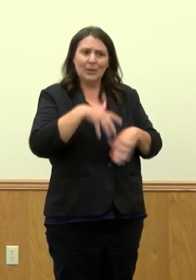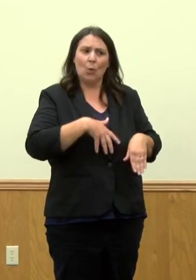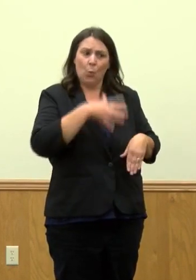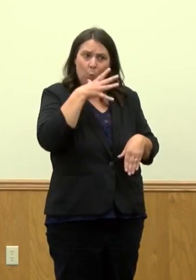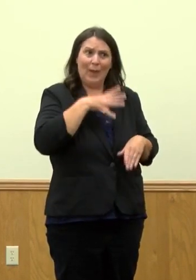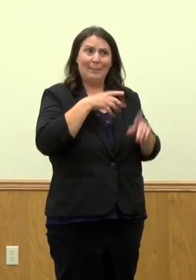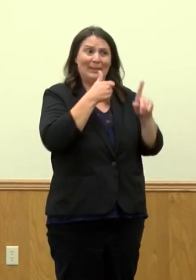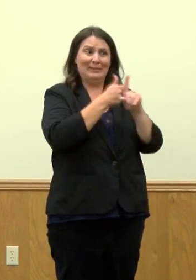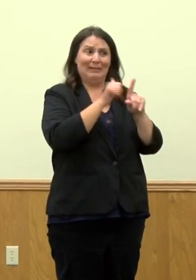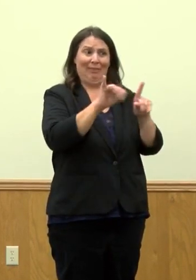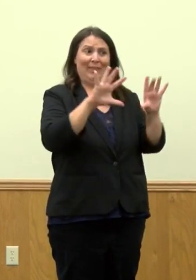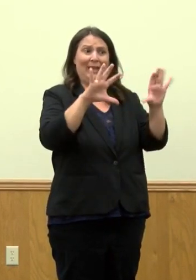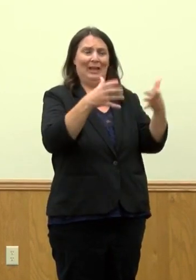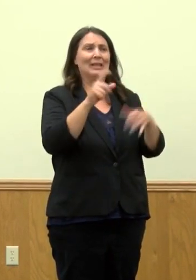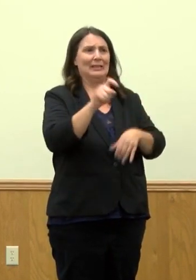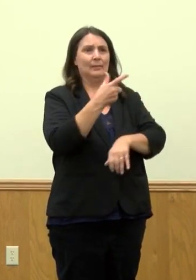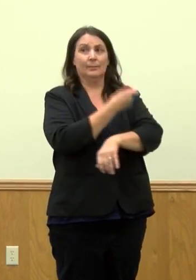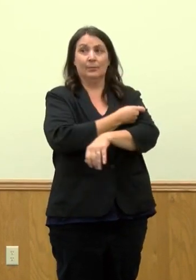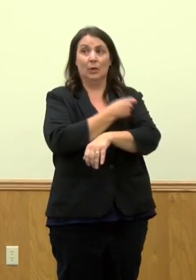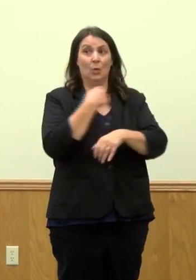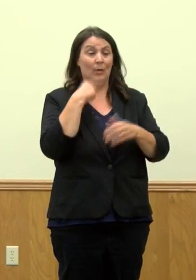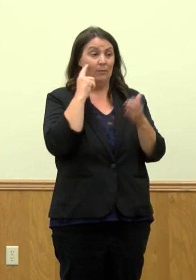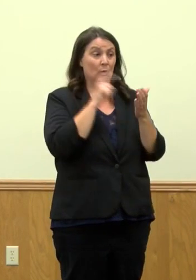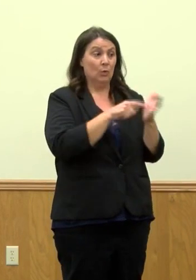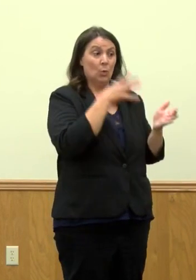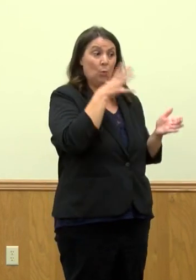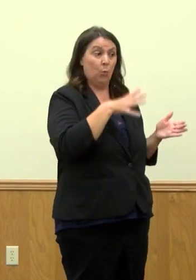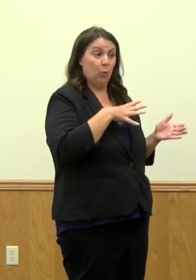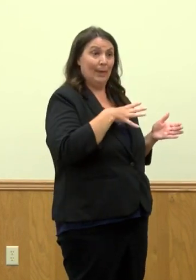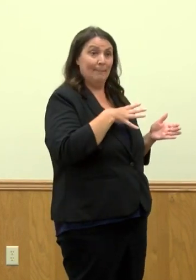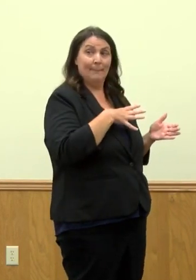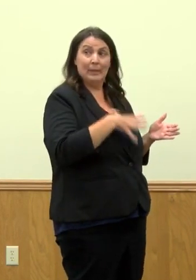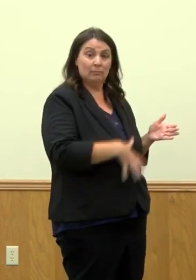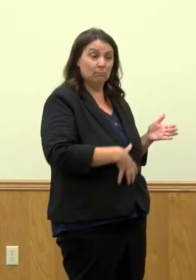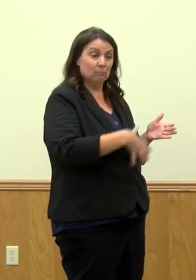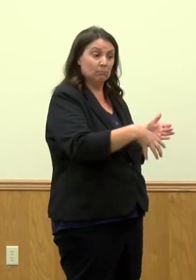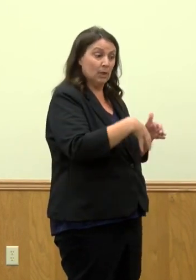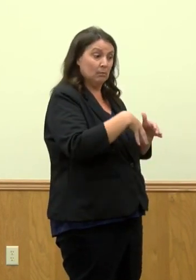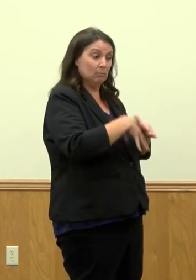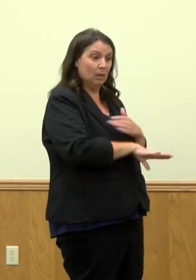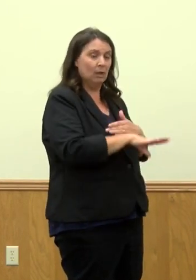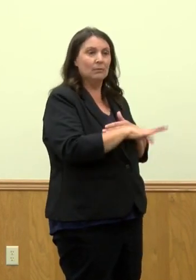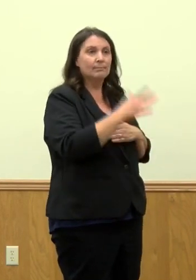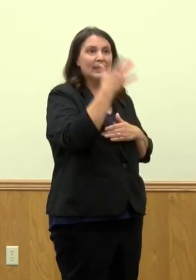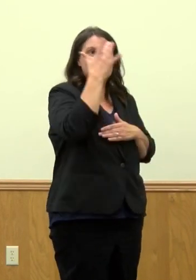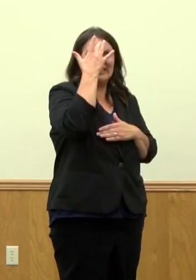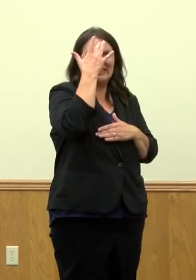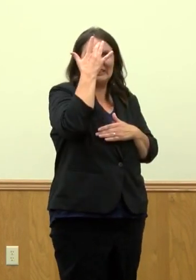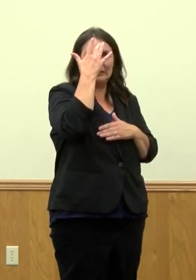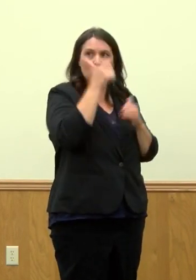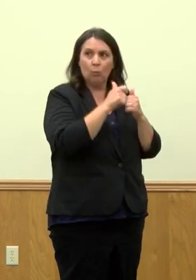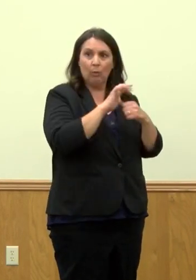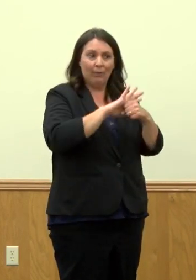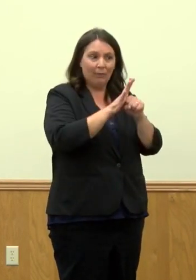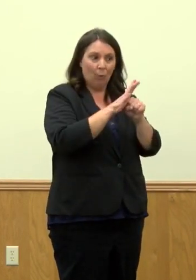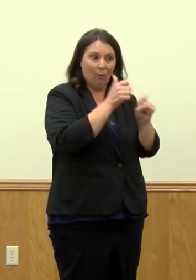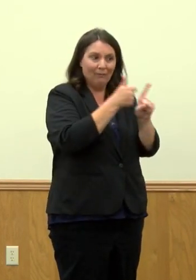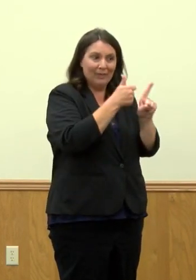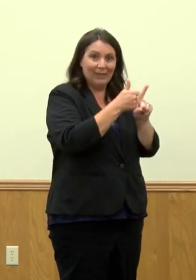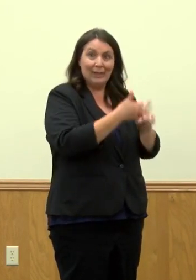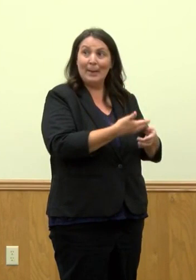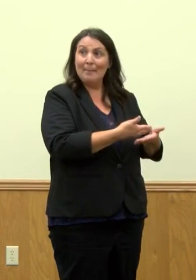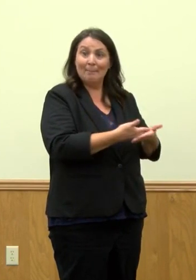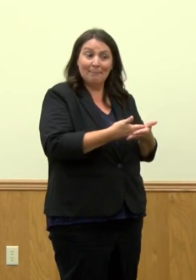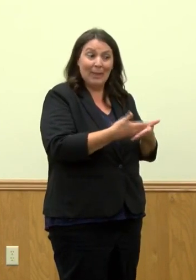we're seeing in certain areas is women that are delivering, they are sick with COVID themselves, their children are sick,